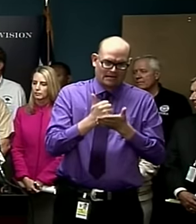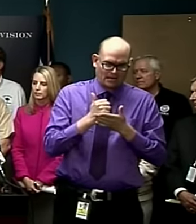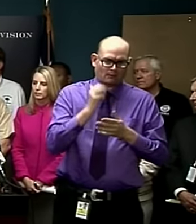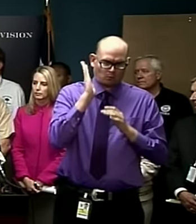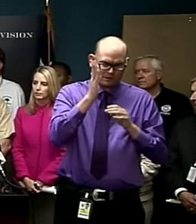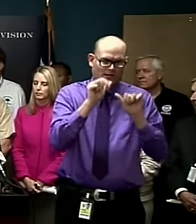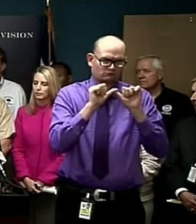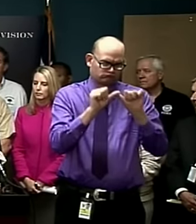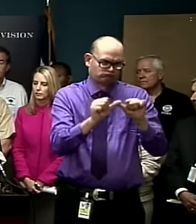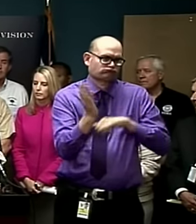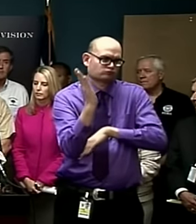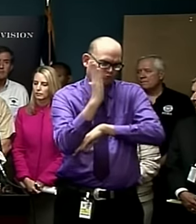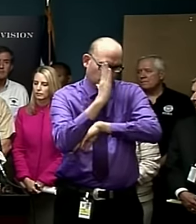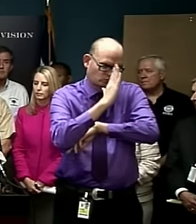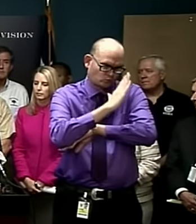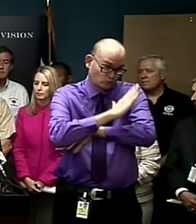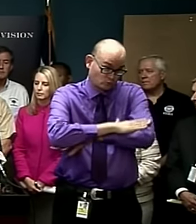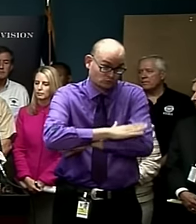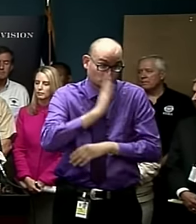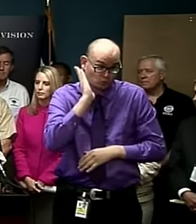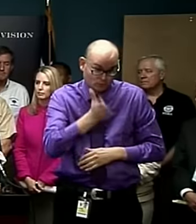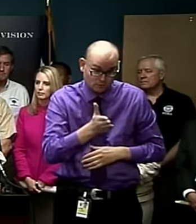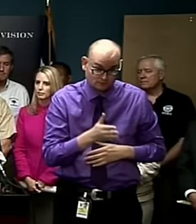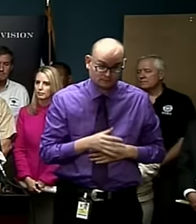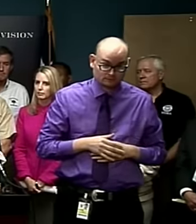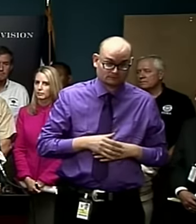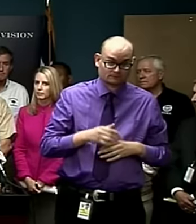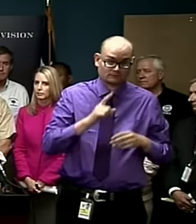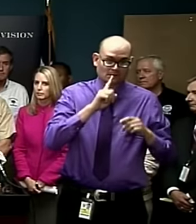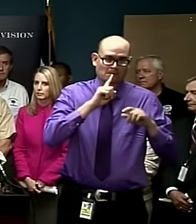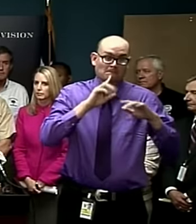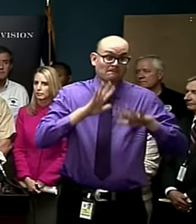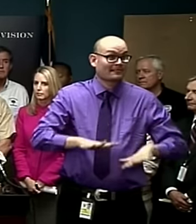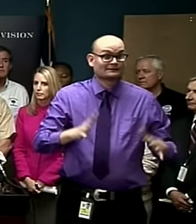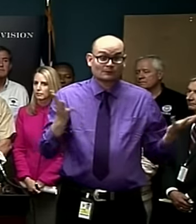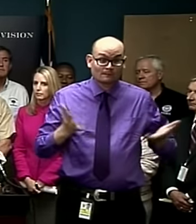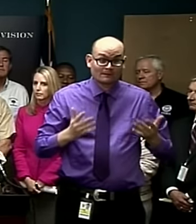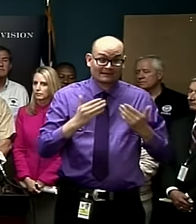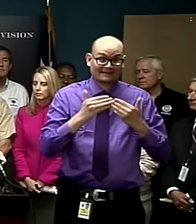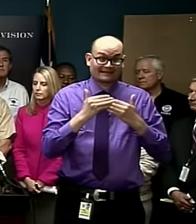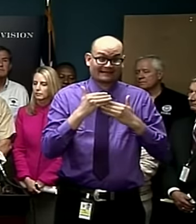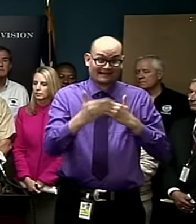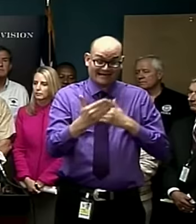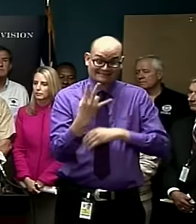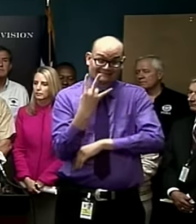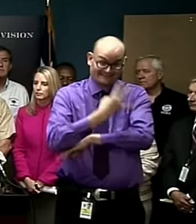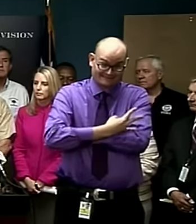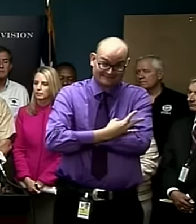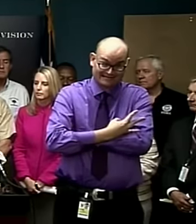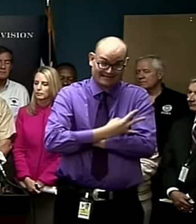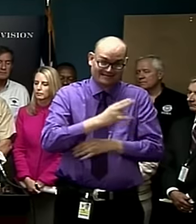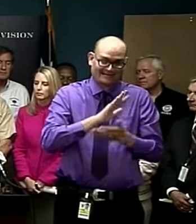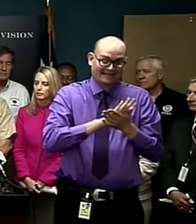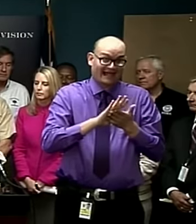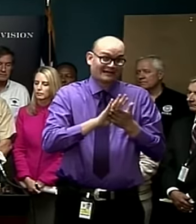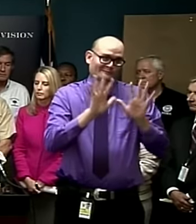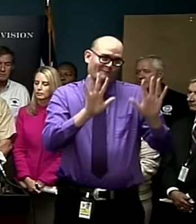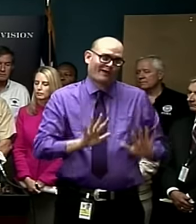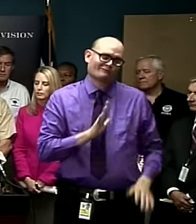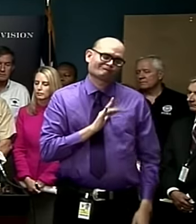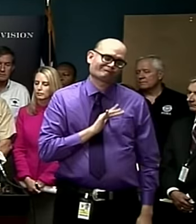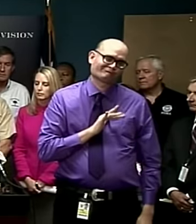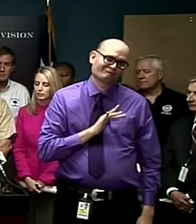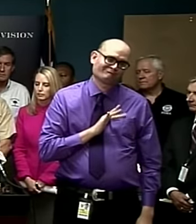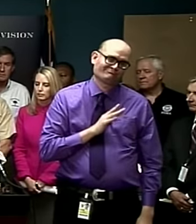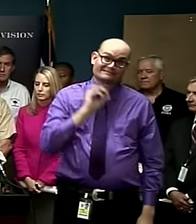blessing is we have seven days of cool and dry weather in the forecast, so that's going to be helpful as we try and continue to go forward with the recovery side